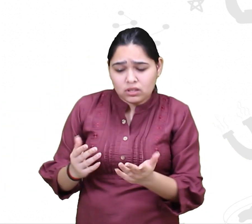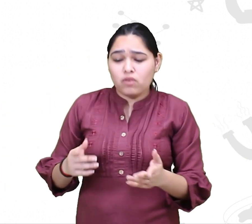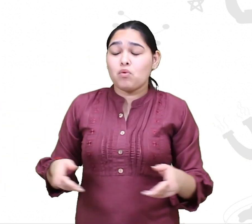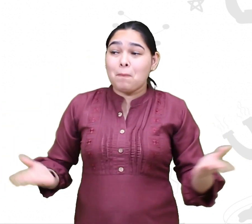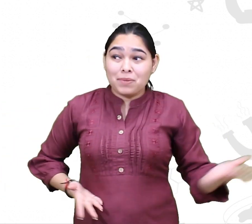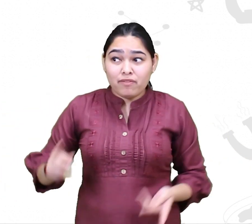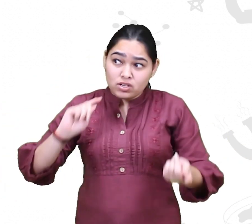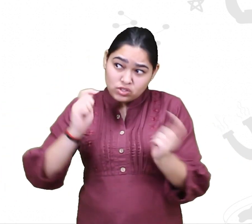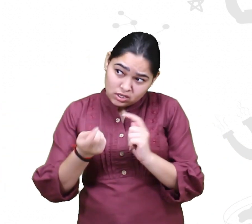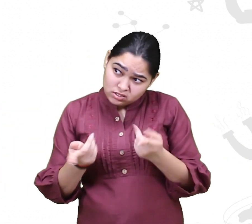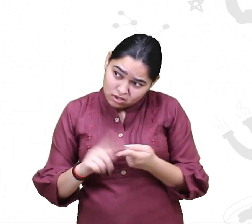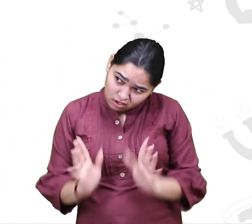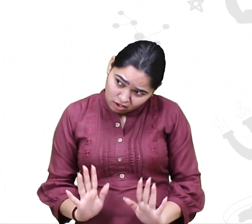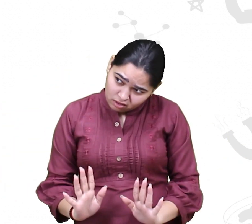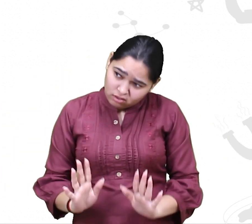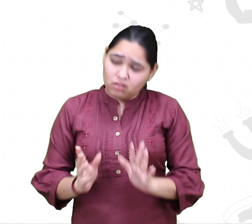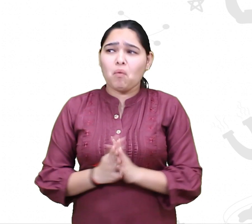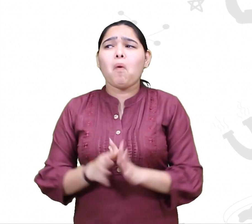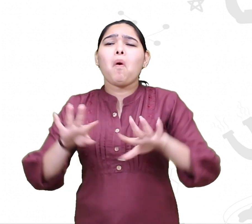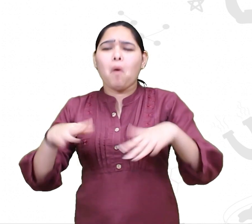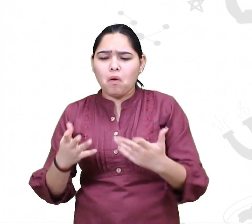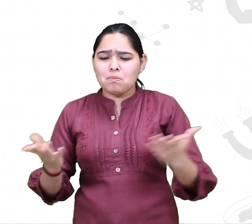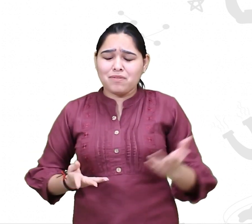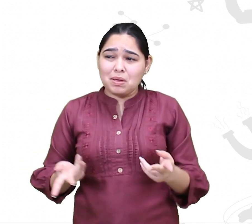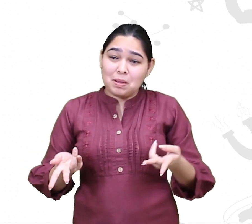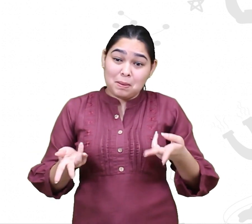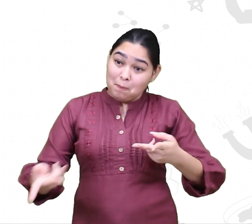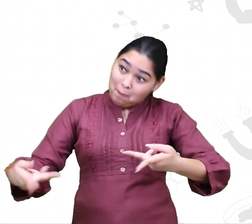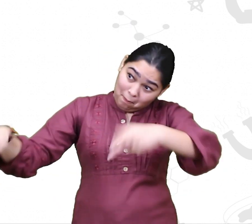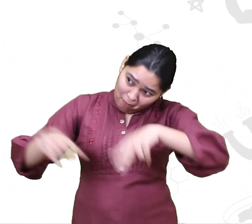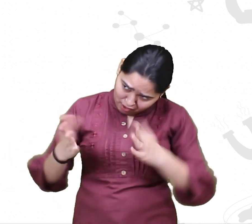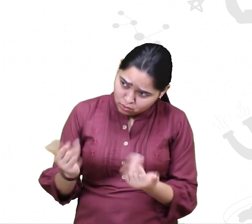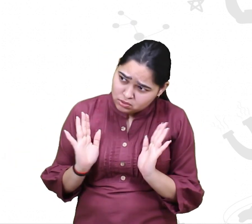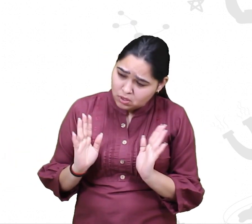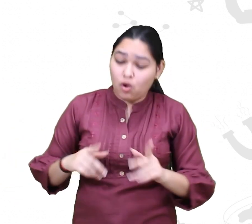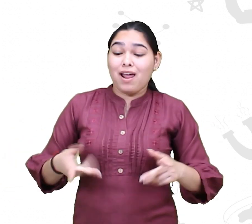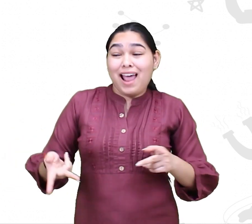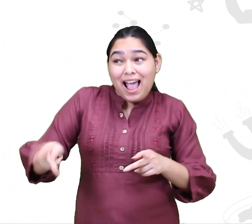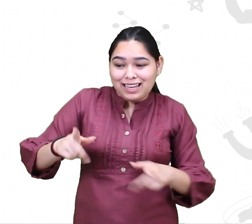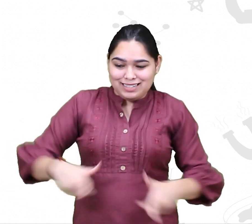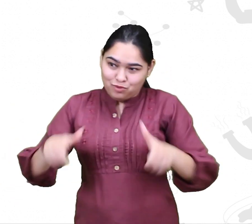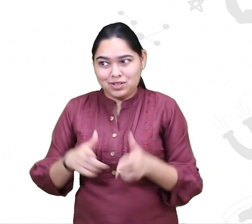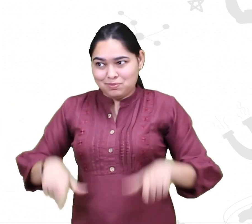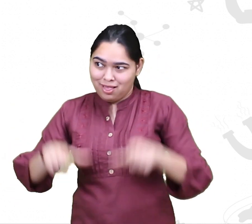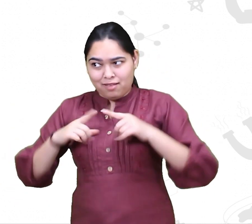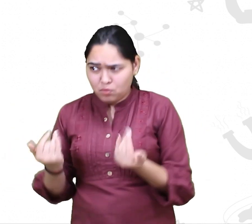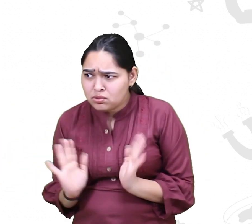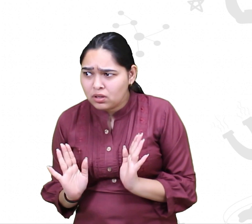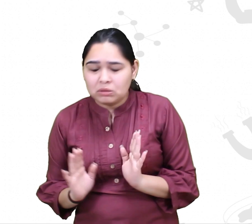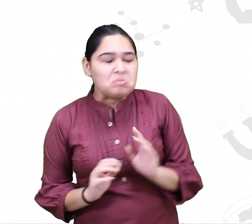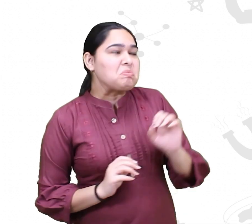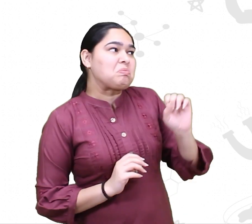that at a certain stage, they don't have those behaviors enough that they can go back to the wild? Yeah, it's a